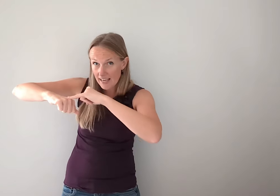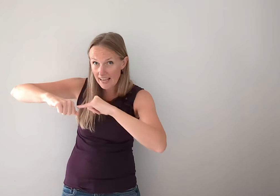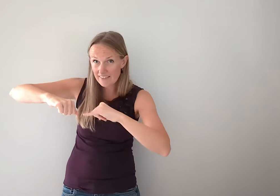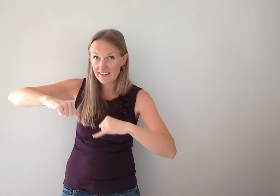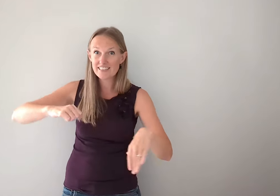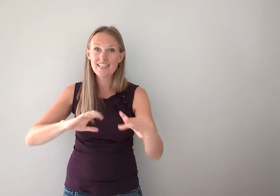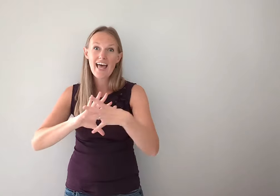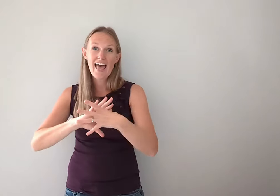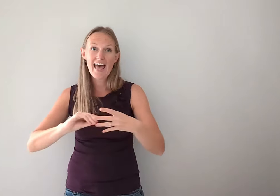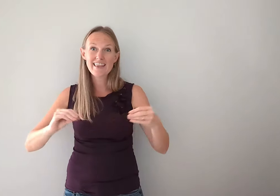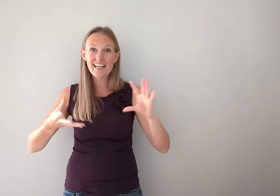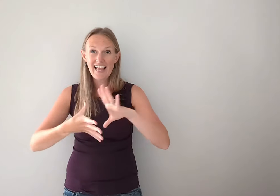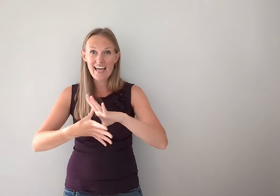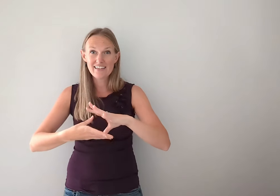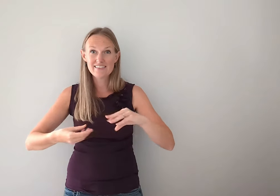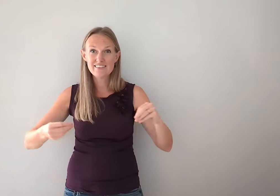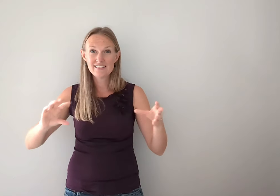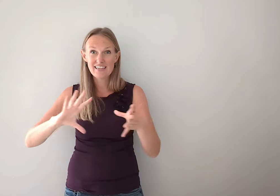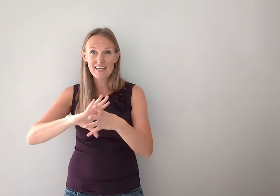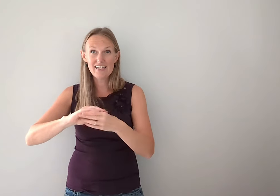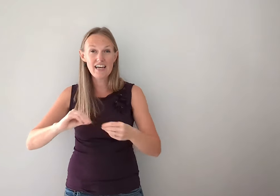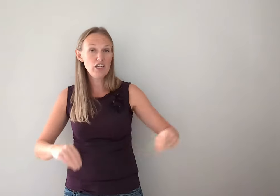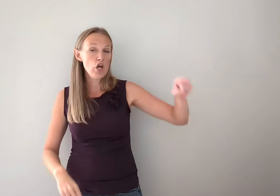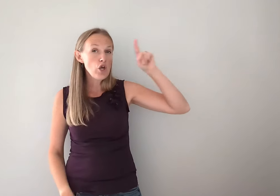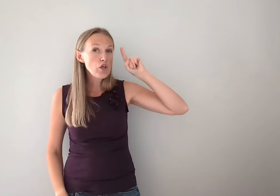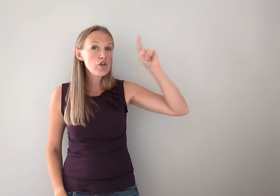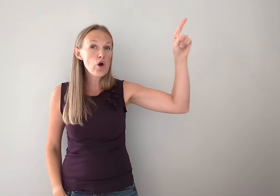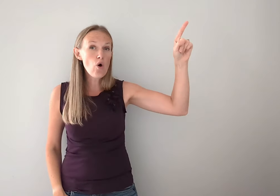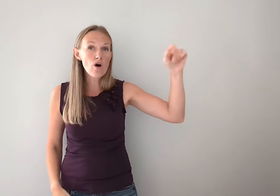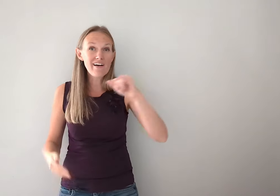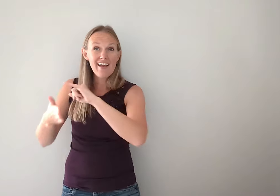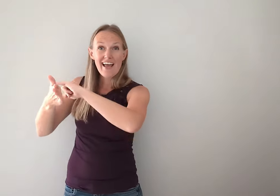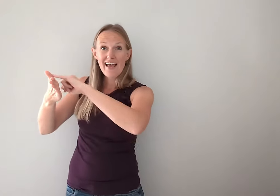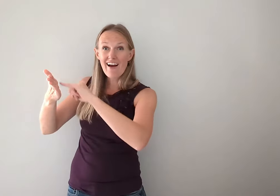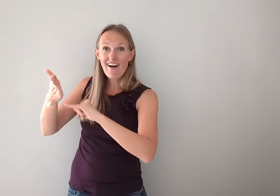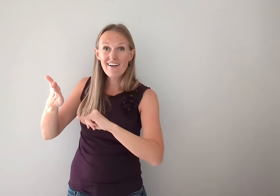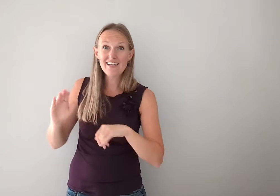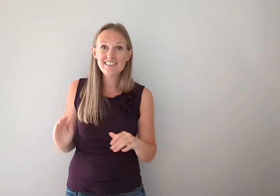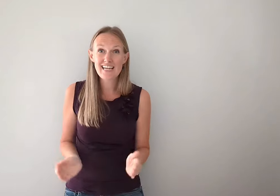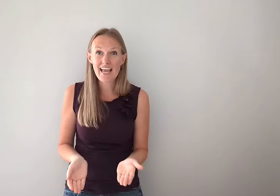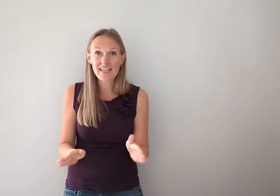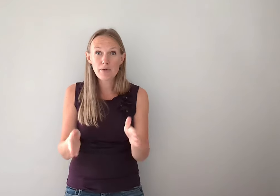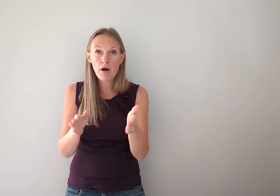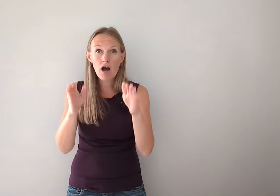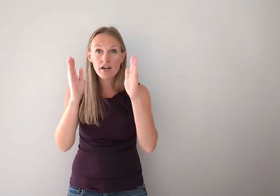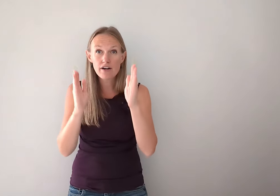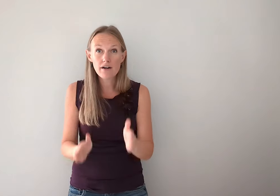canvas and the clay. Okay. Again. You're an artist and a potter.